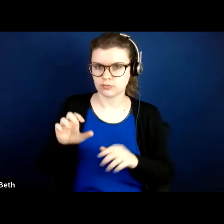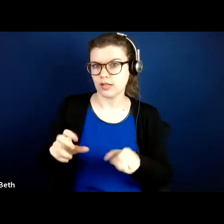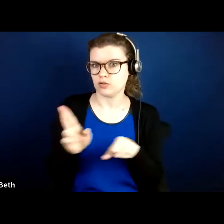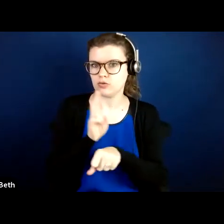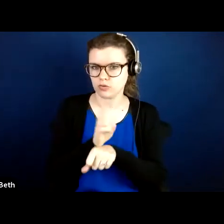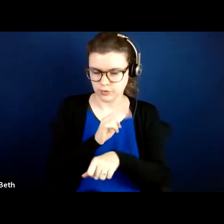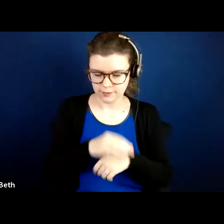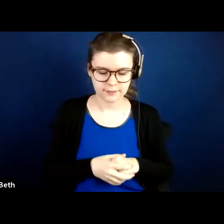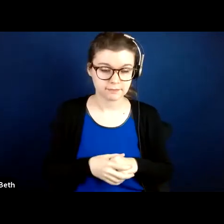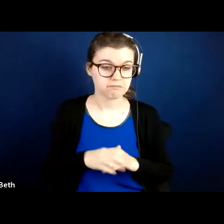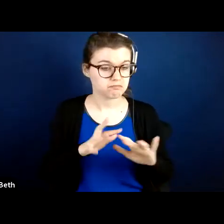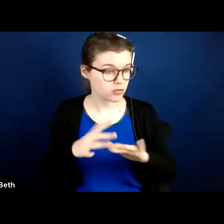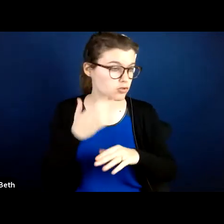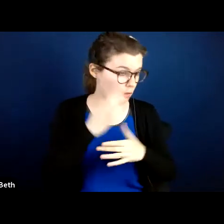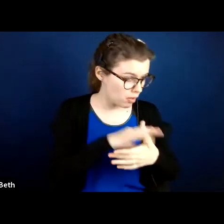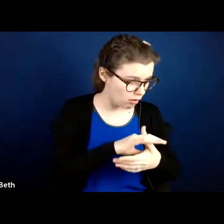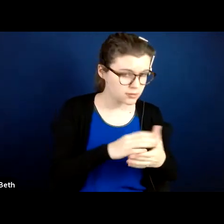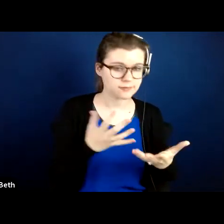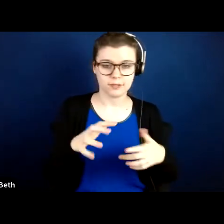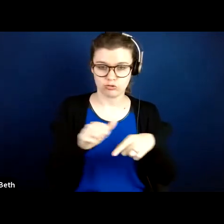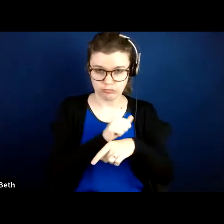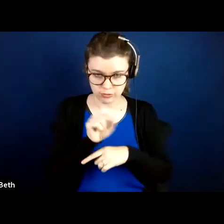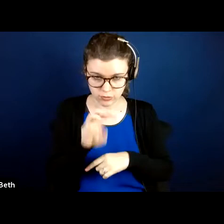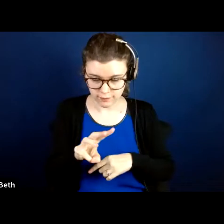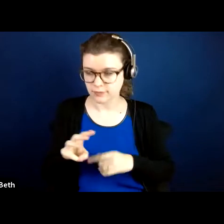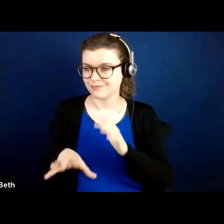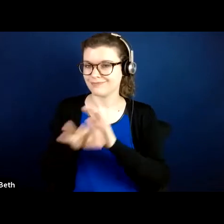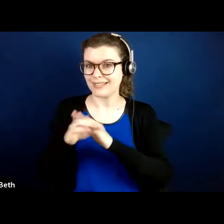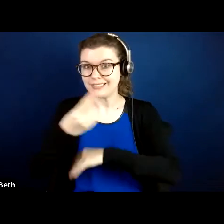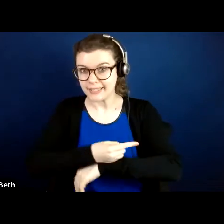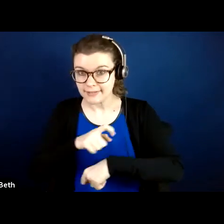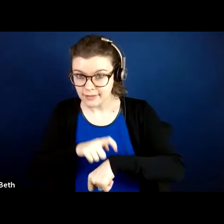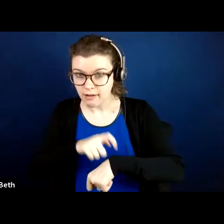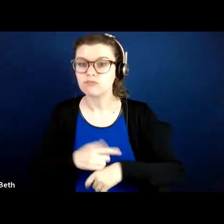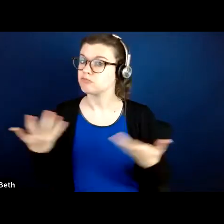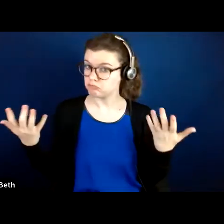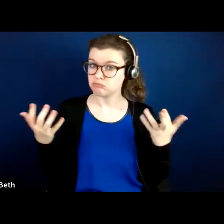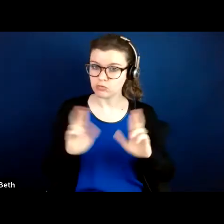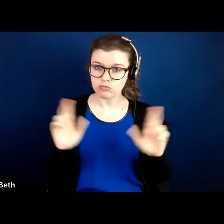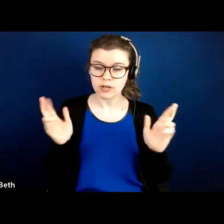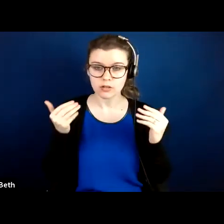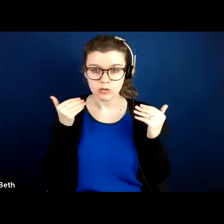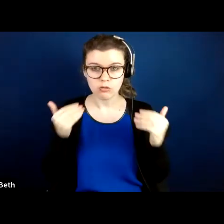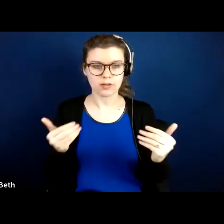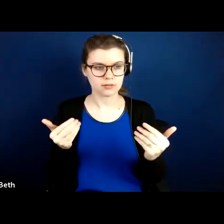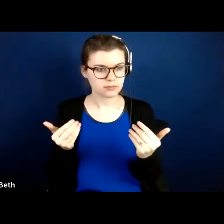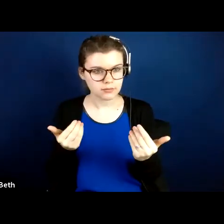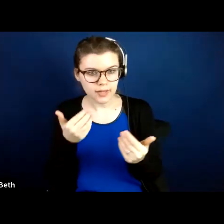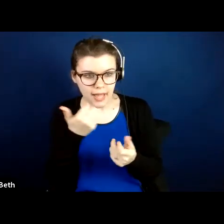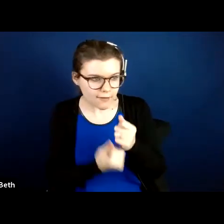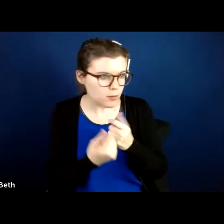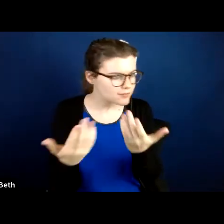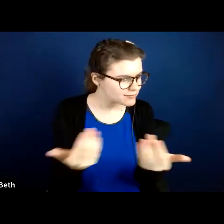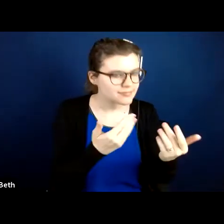content, you're trained, you've chosen your date and time, you're ready to get everyone set up for Zoom.